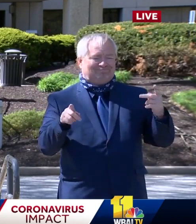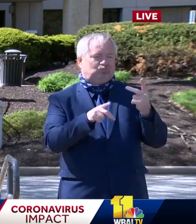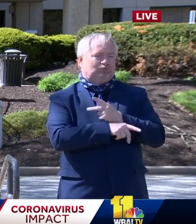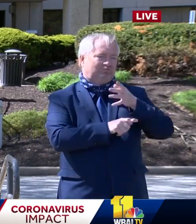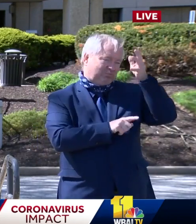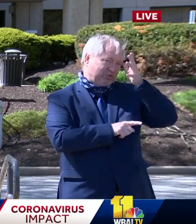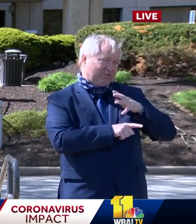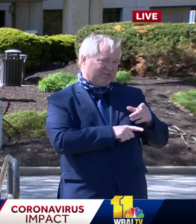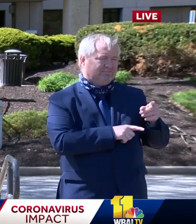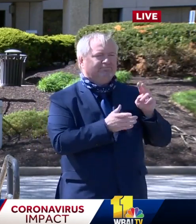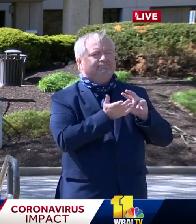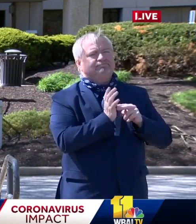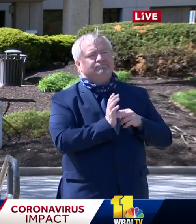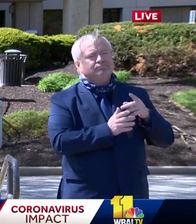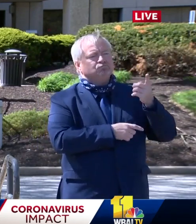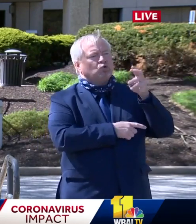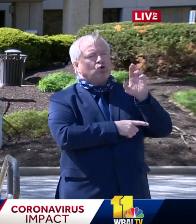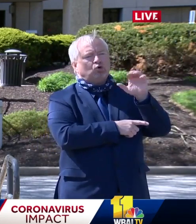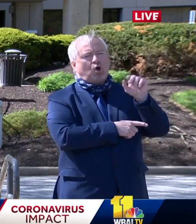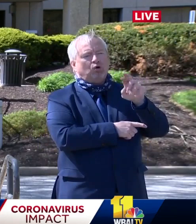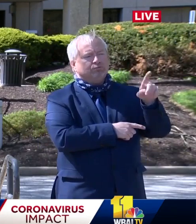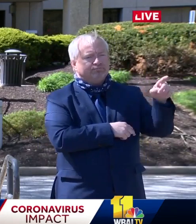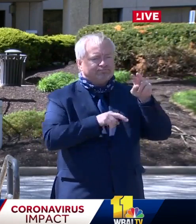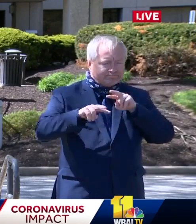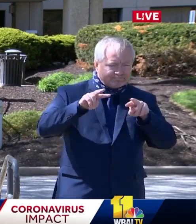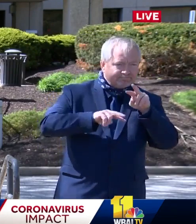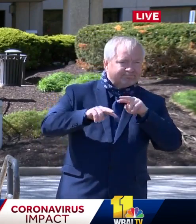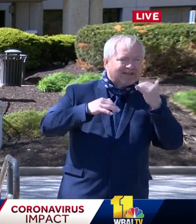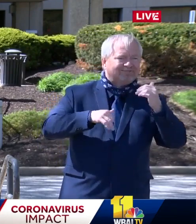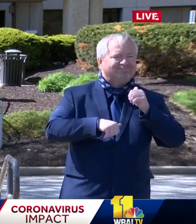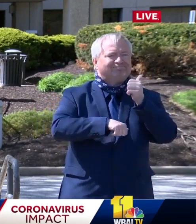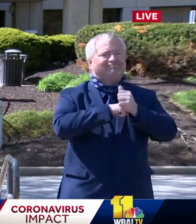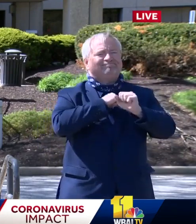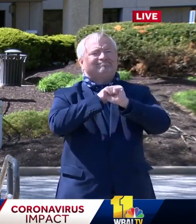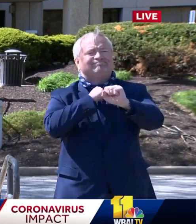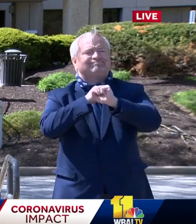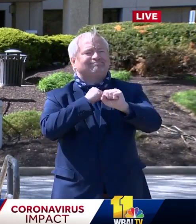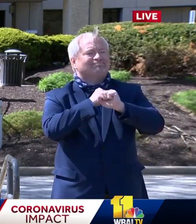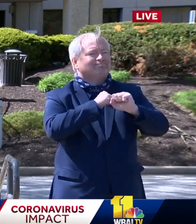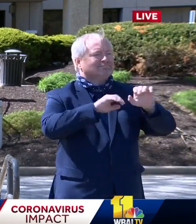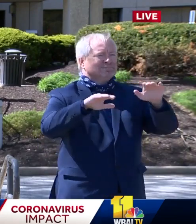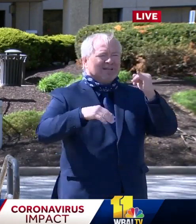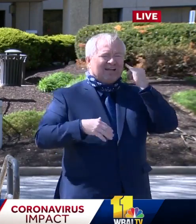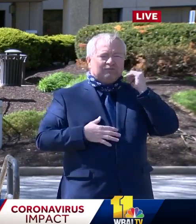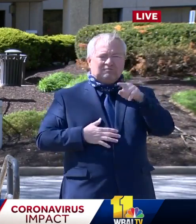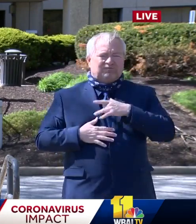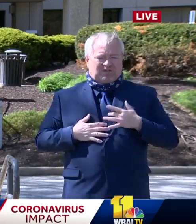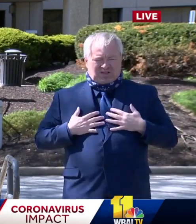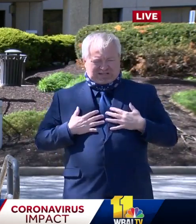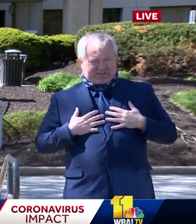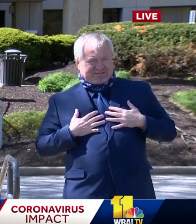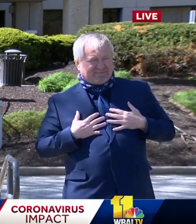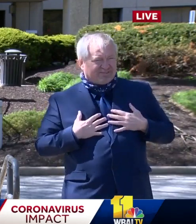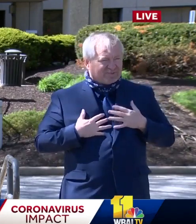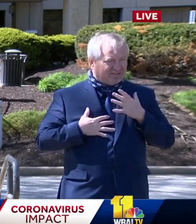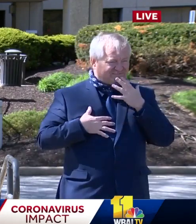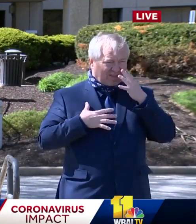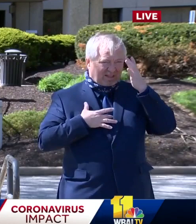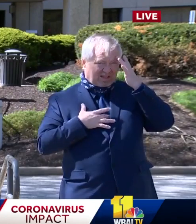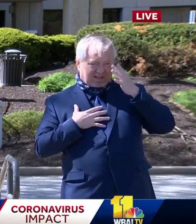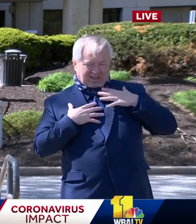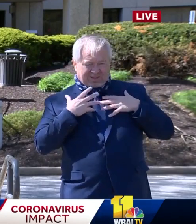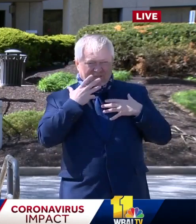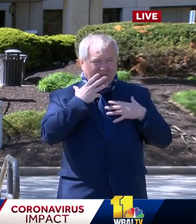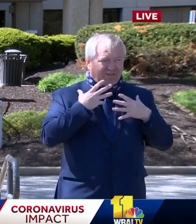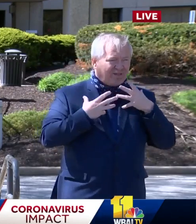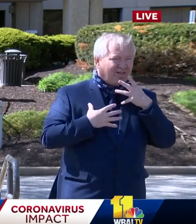send home the message that if you're having symptoms, do not wait, because we were so distressed to learn that at least a couple of our residents died at